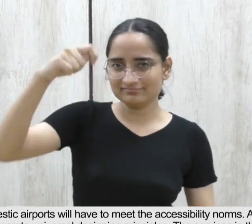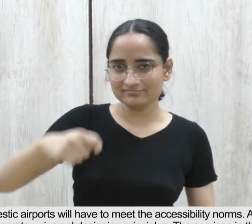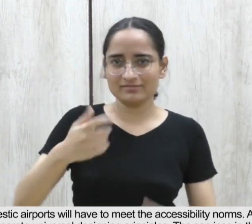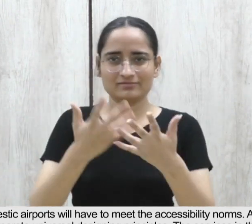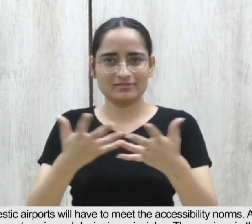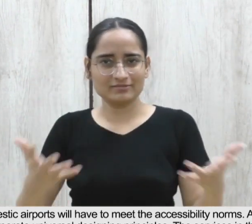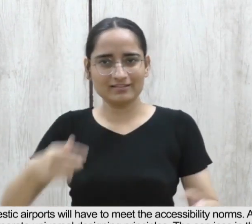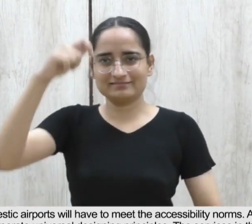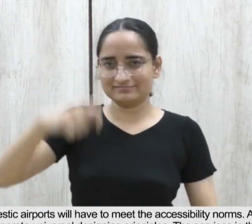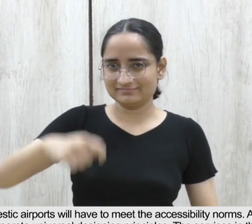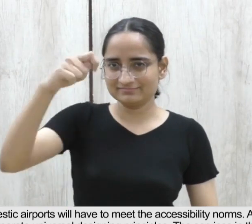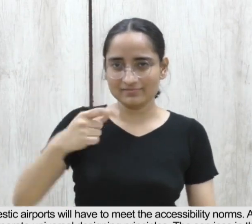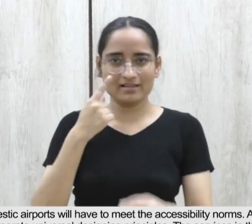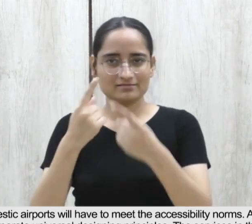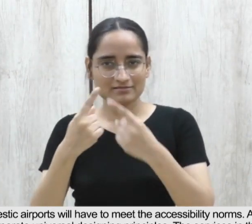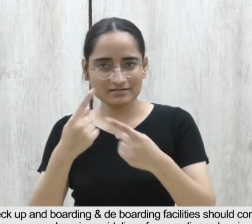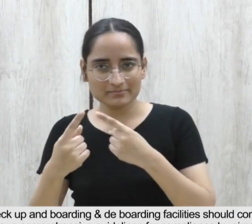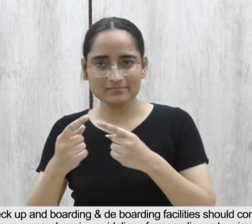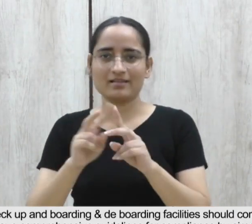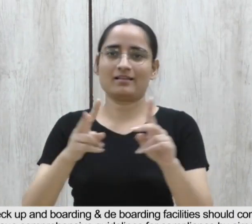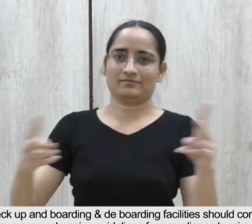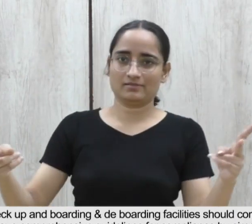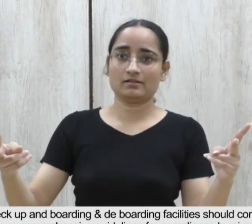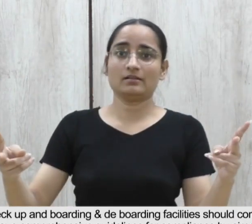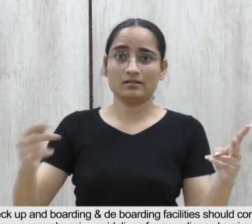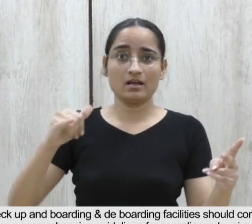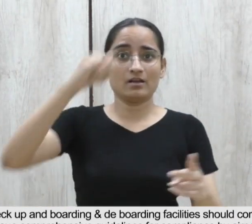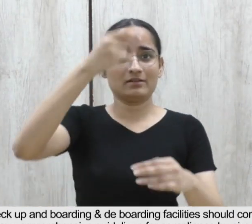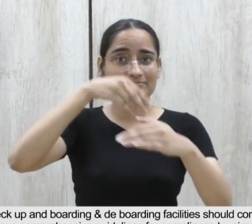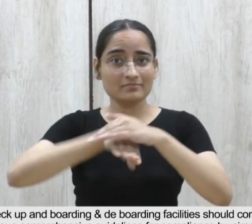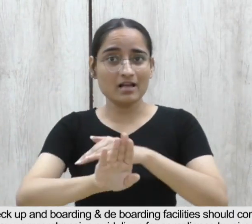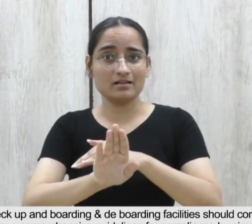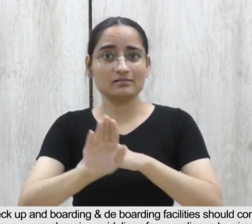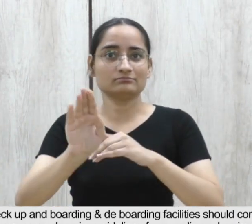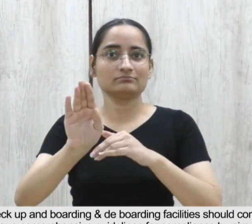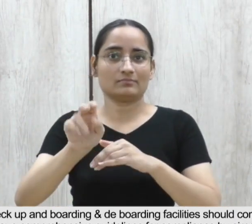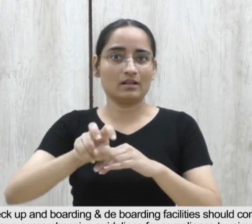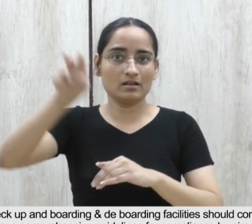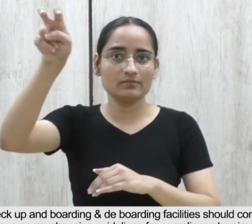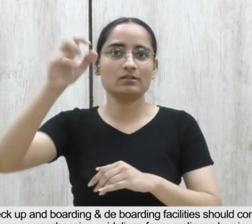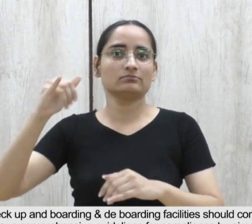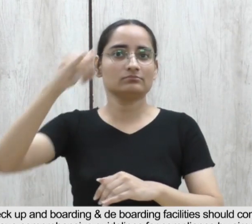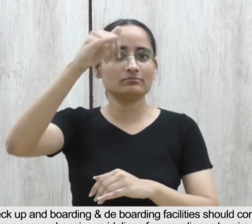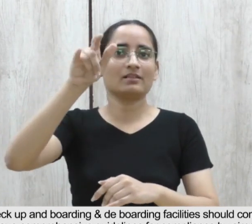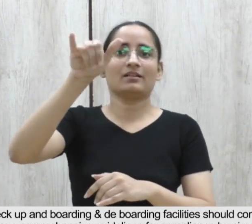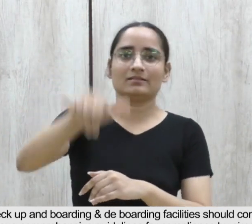facilities at screening and security check-up and boarding and de-boarding